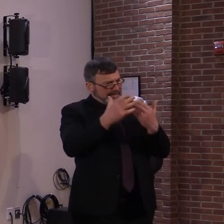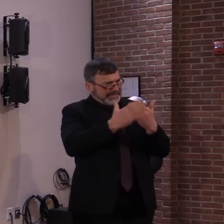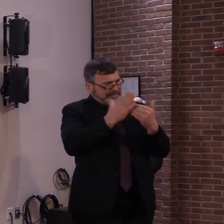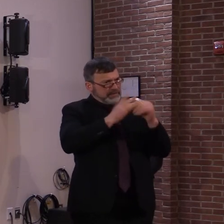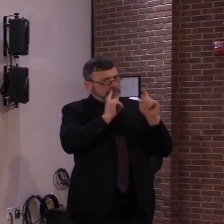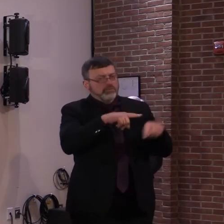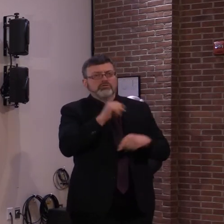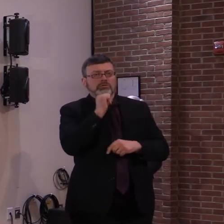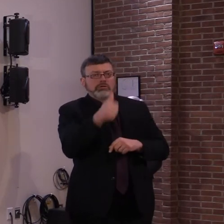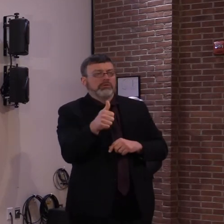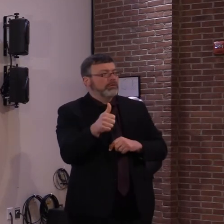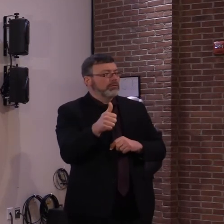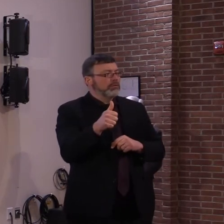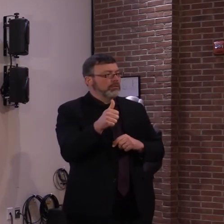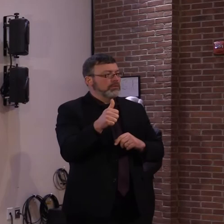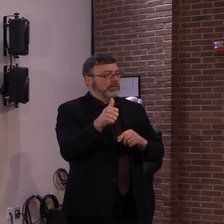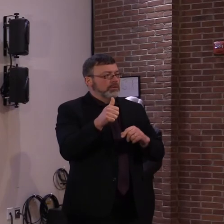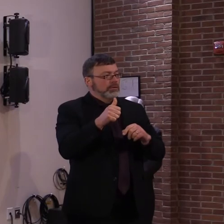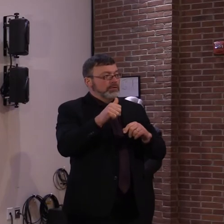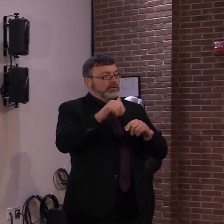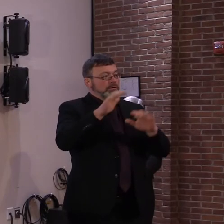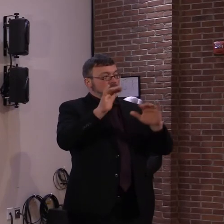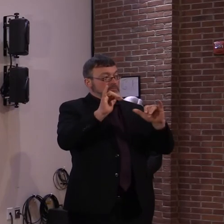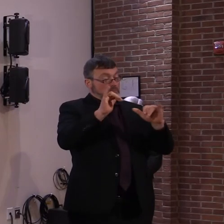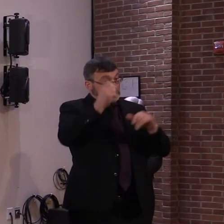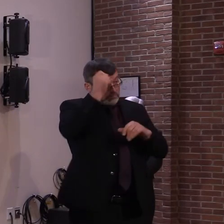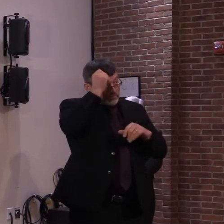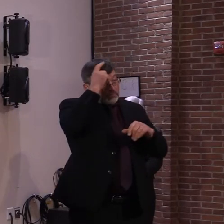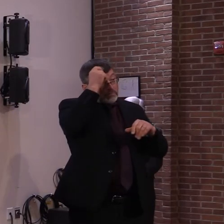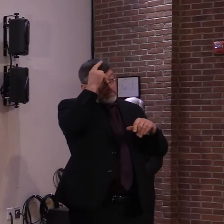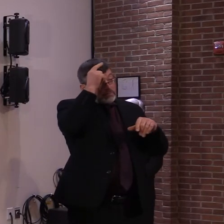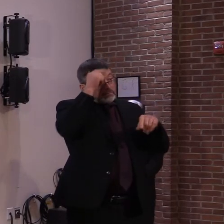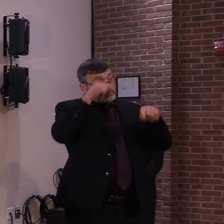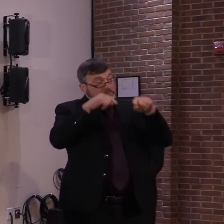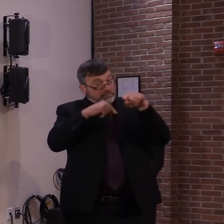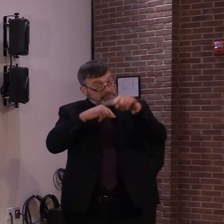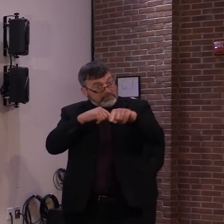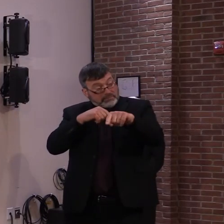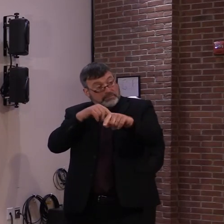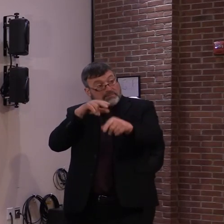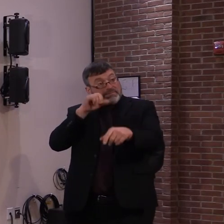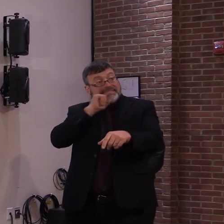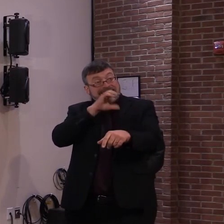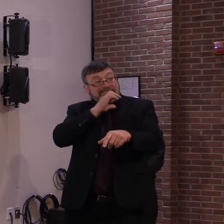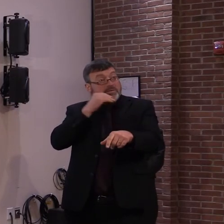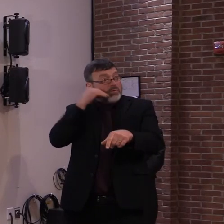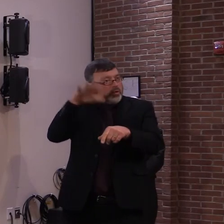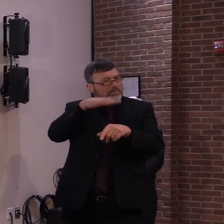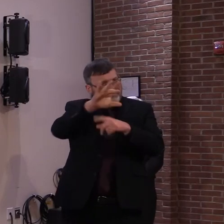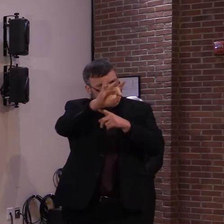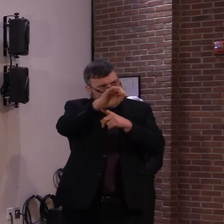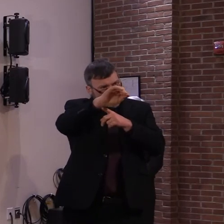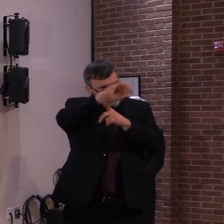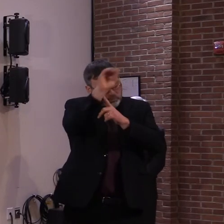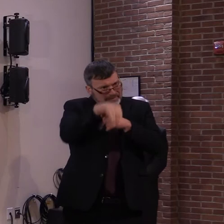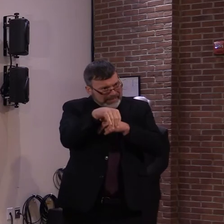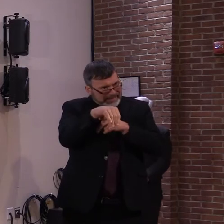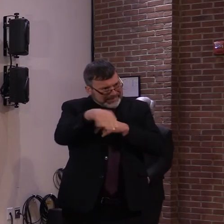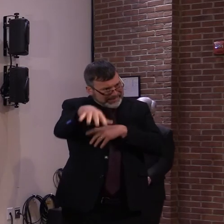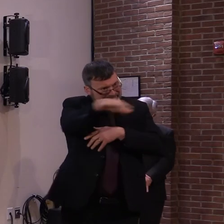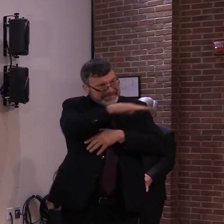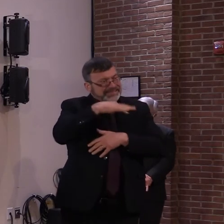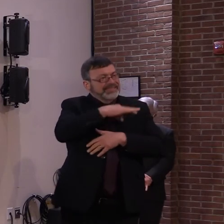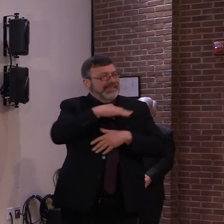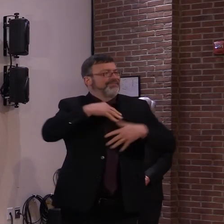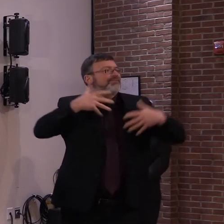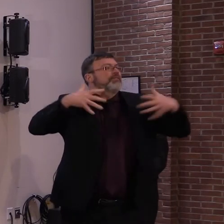in the nursing homes for the residents. I don't have a rate within the staff at the nursing homes. So